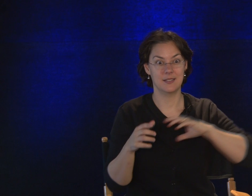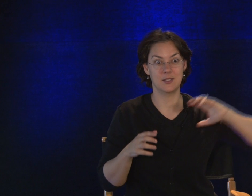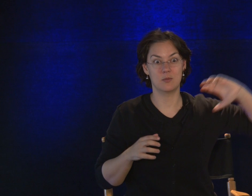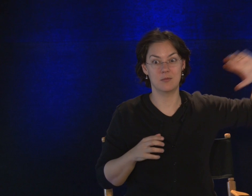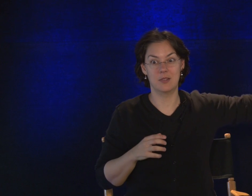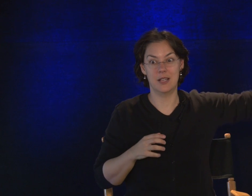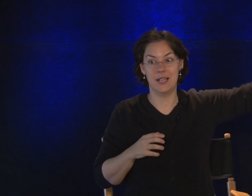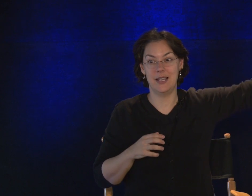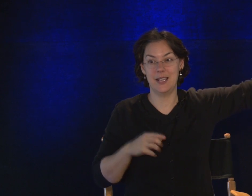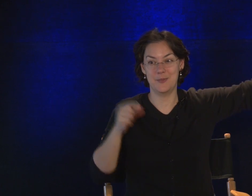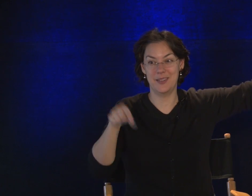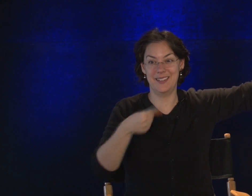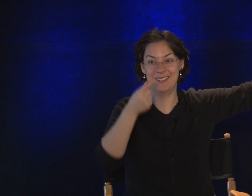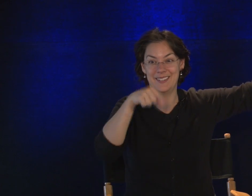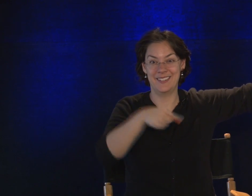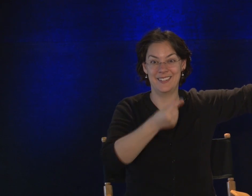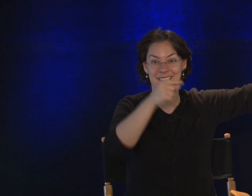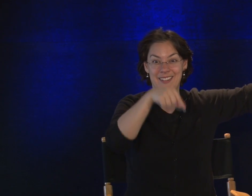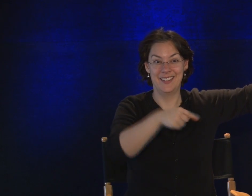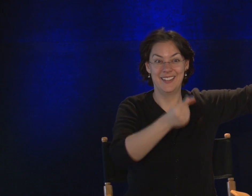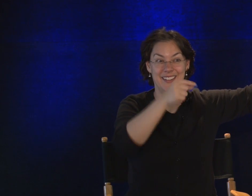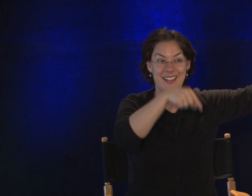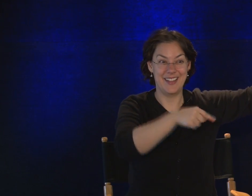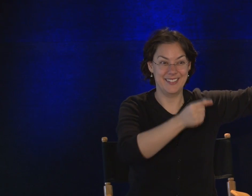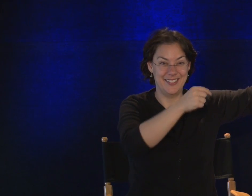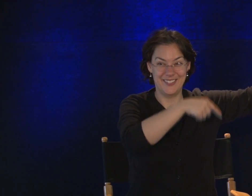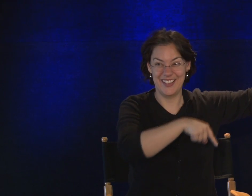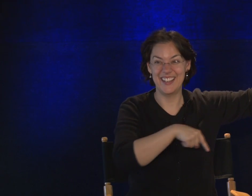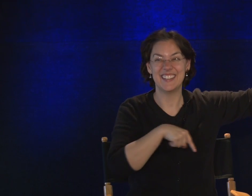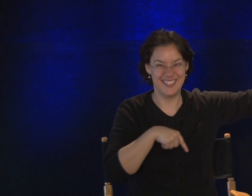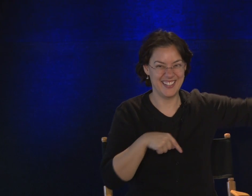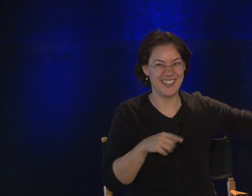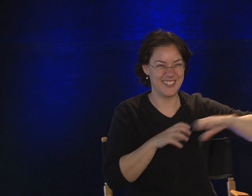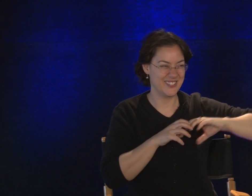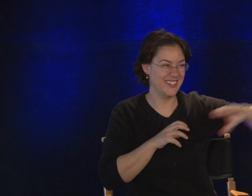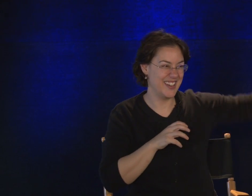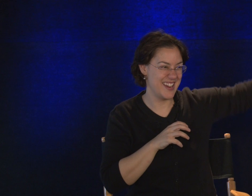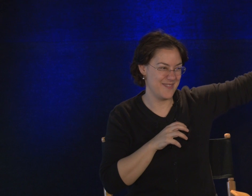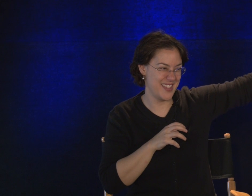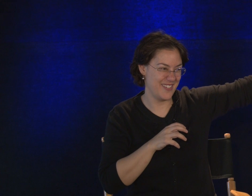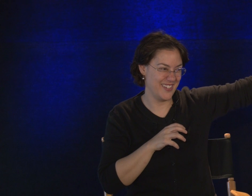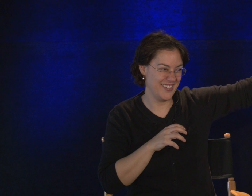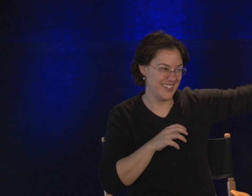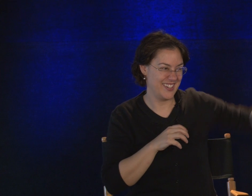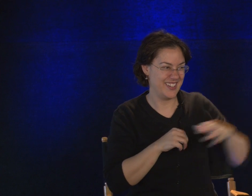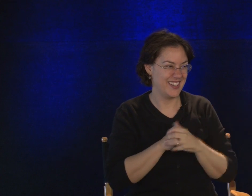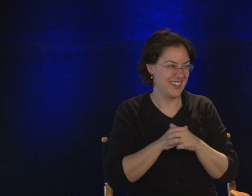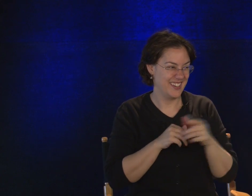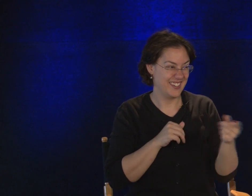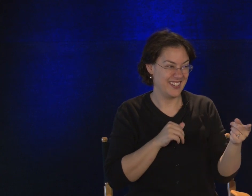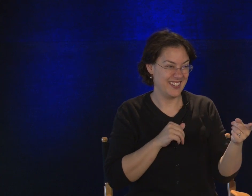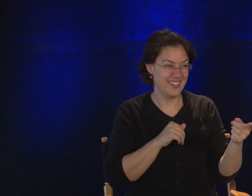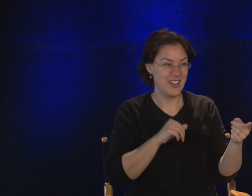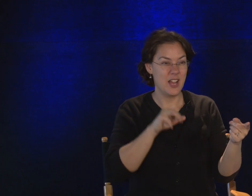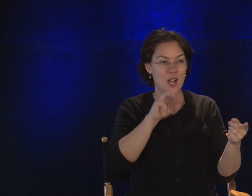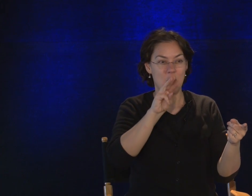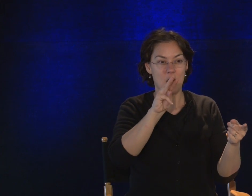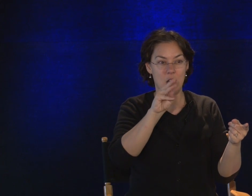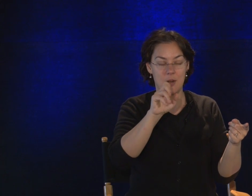It's way up in Gallatin, right? Good. It's way up that road. Good. Our